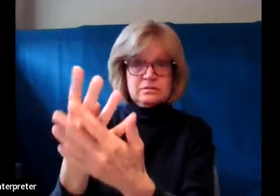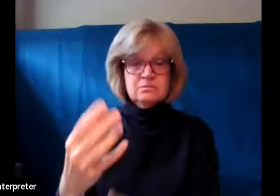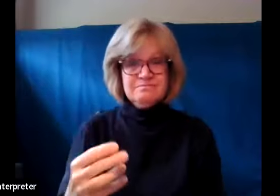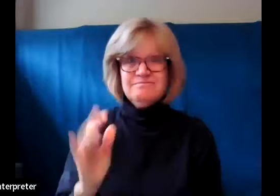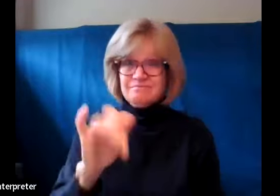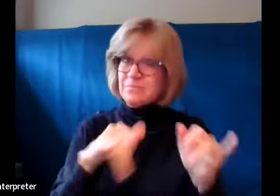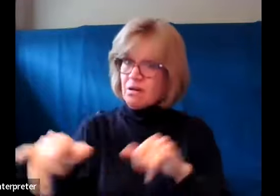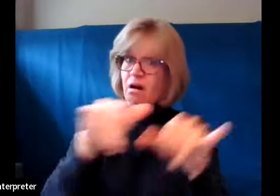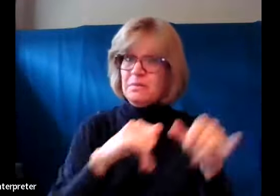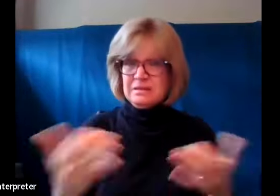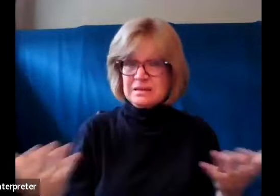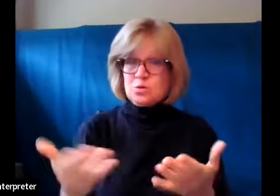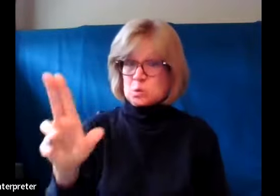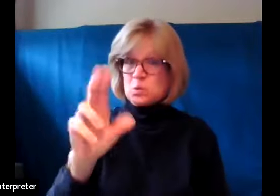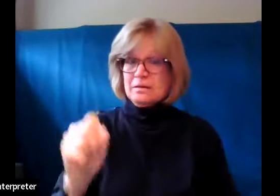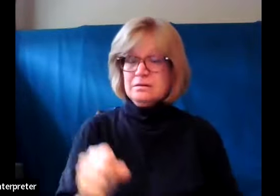States.